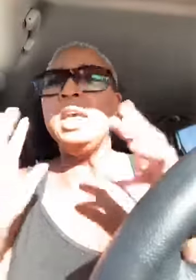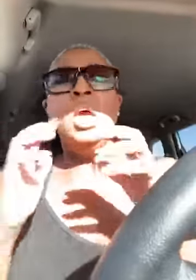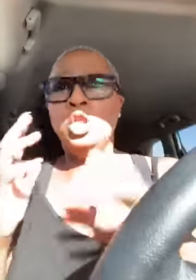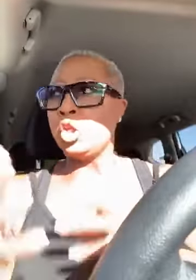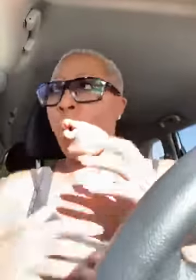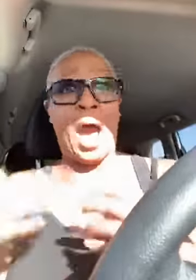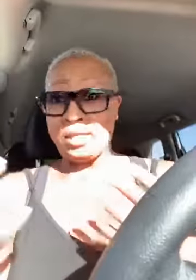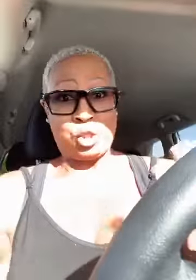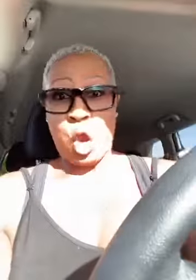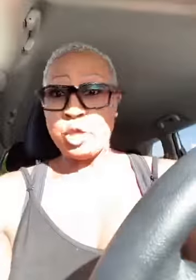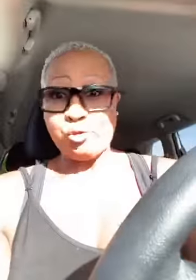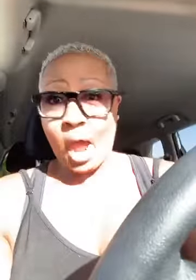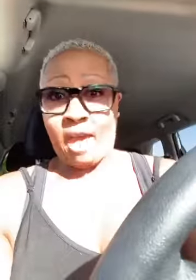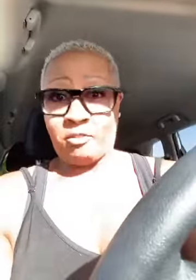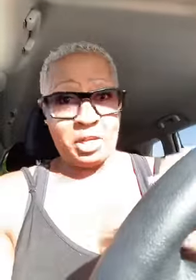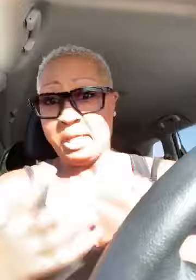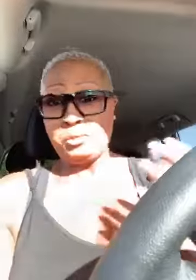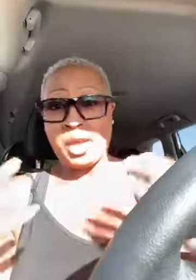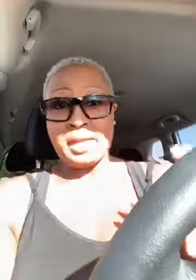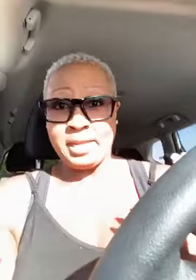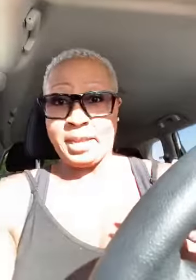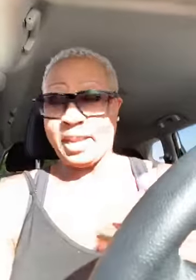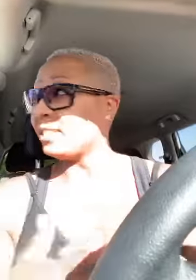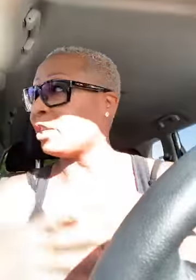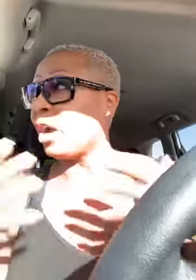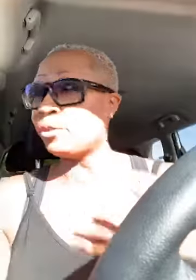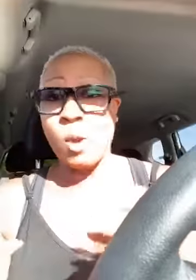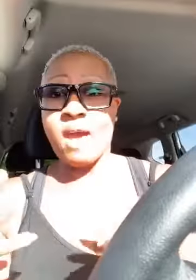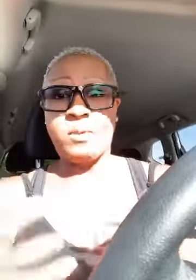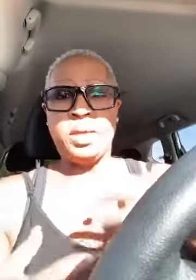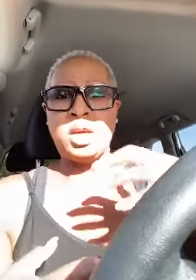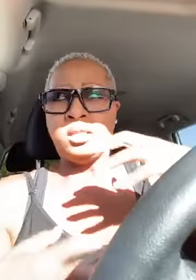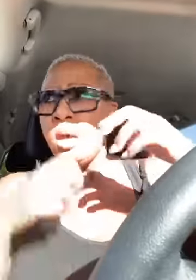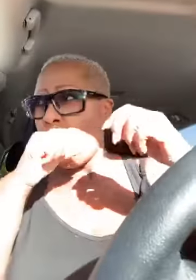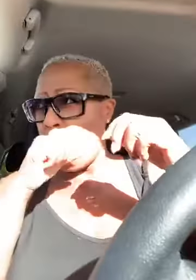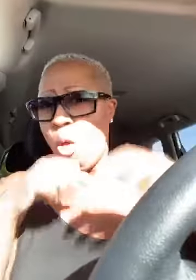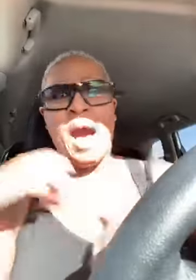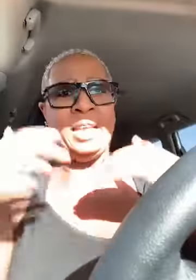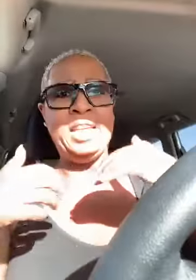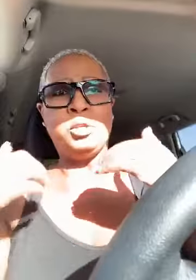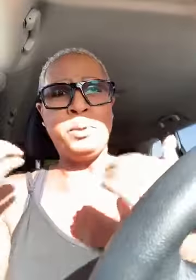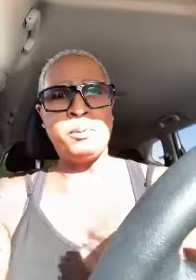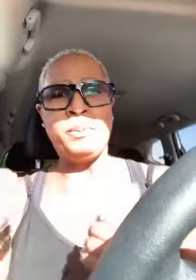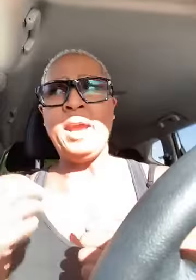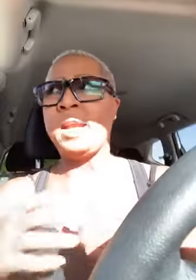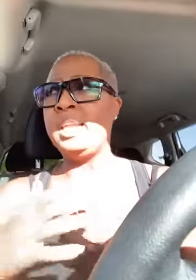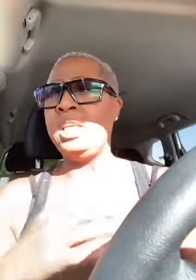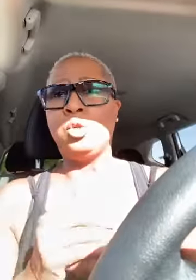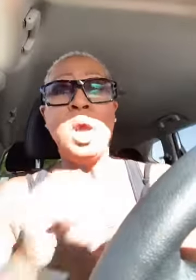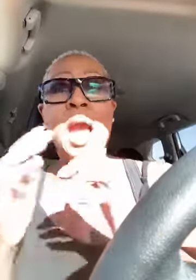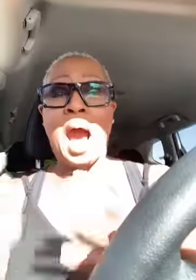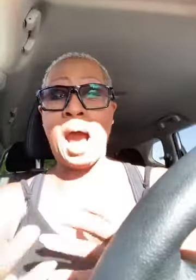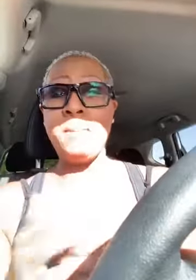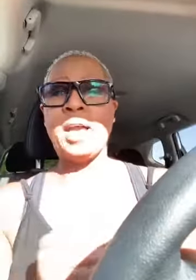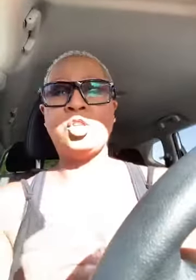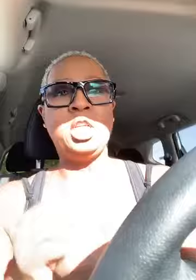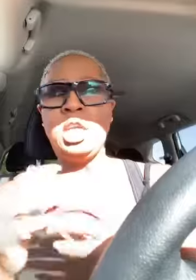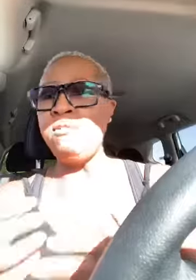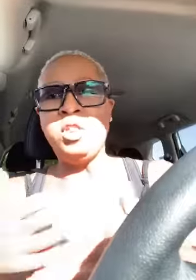so i started driving that's what i did i started driving because i need to be prepared i need to i'm actually even